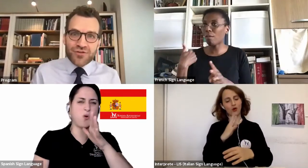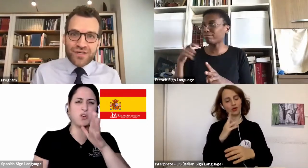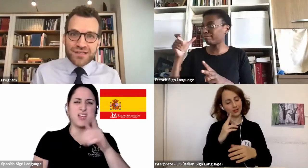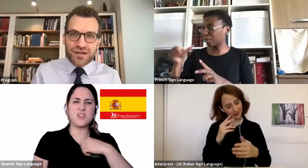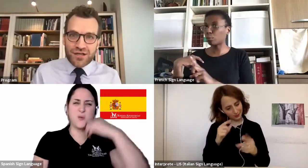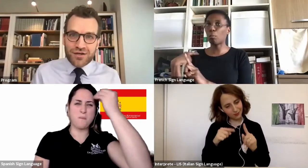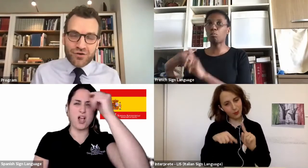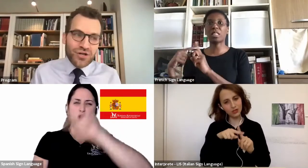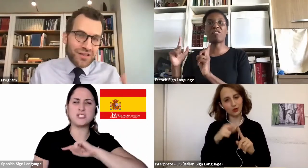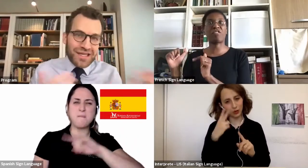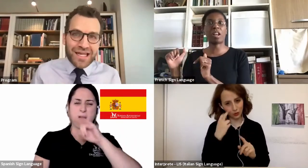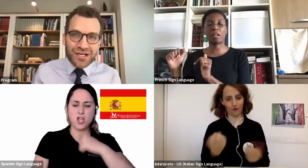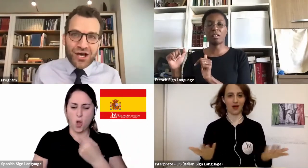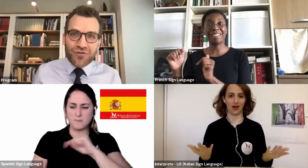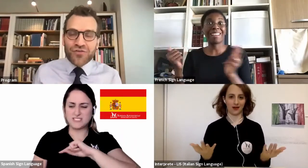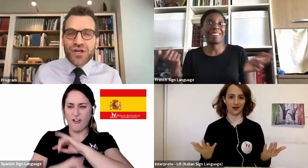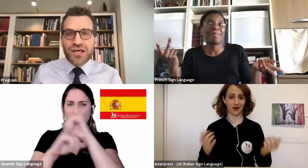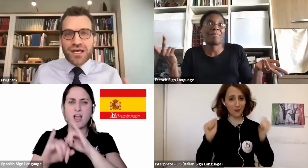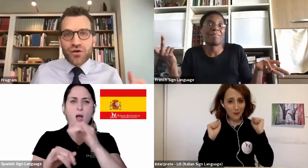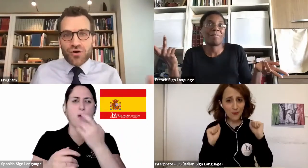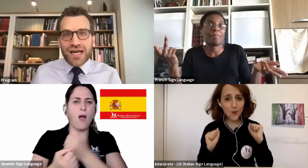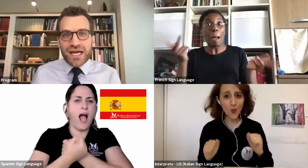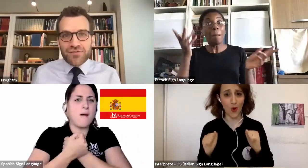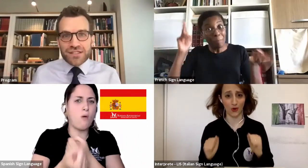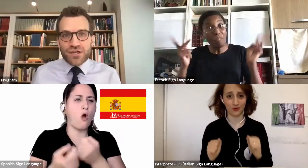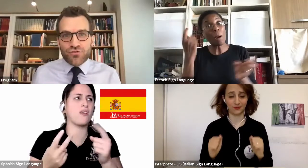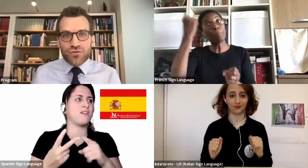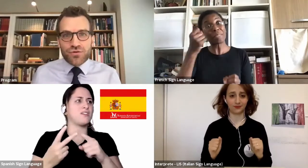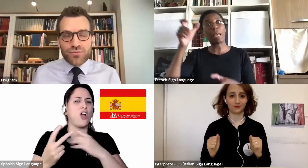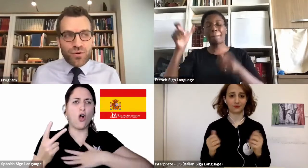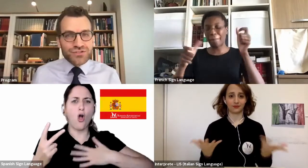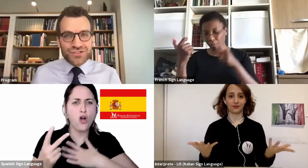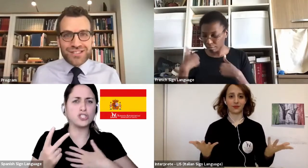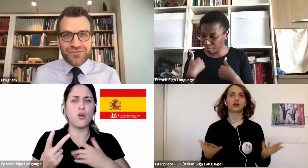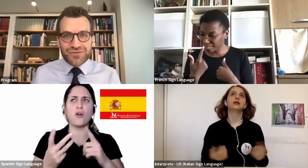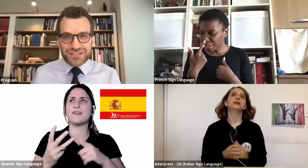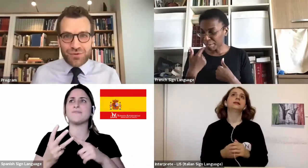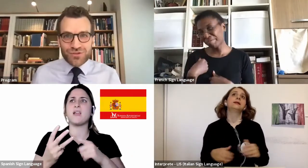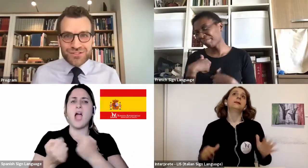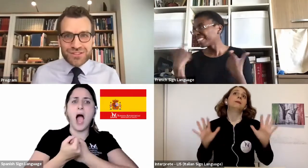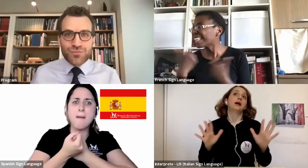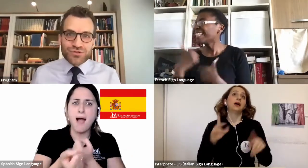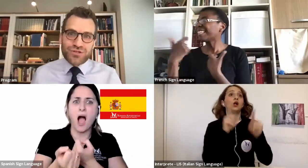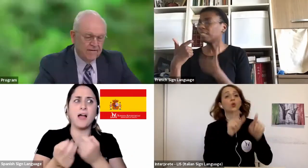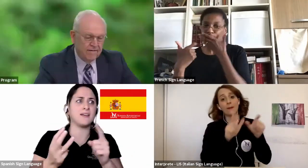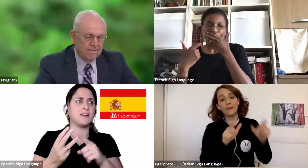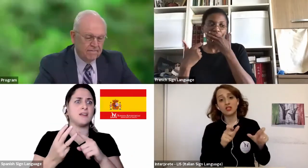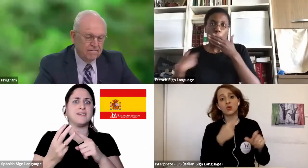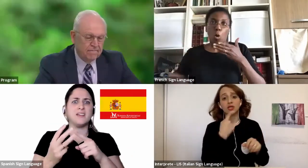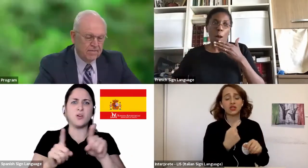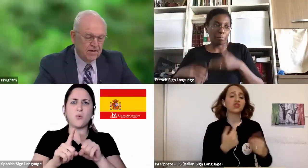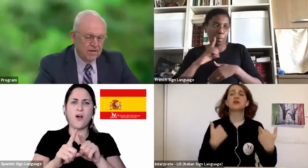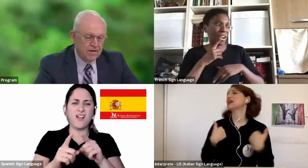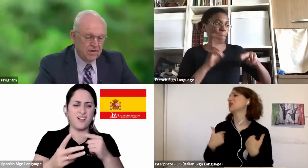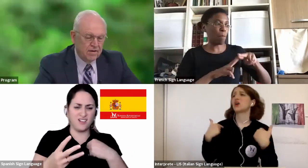they can feel love, or they can laugh, or have these other positive experiences, emotional experiences.